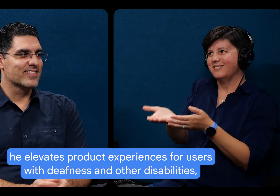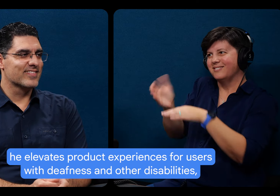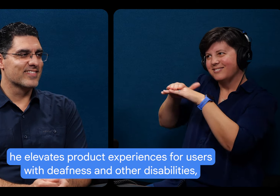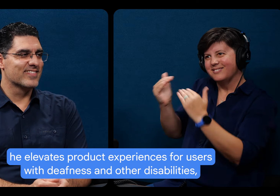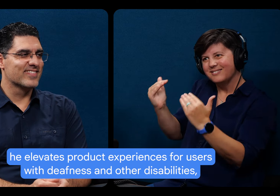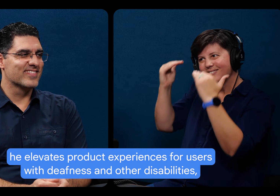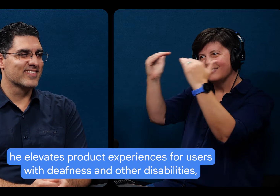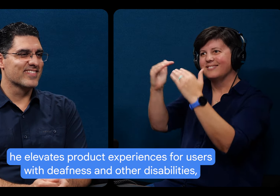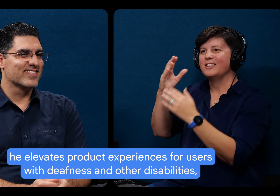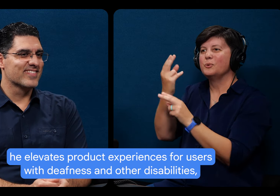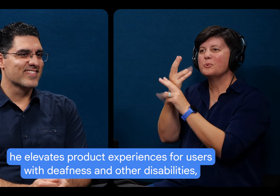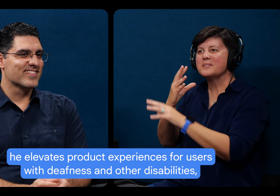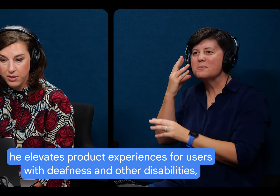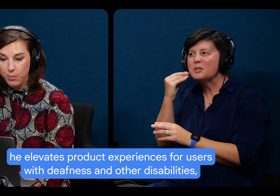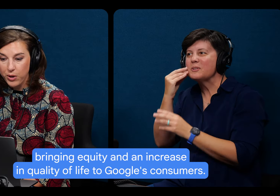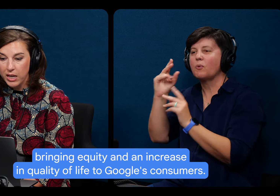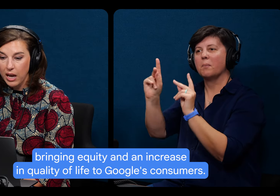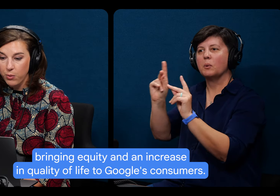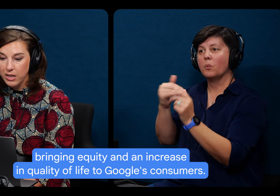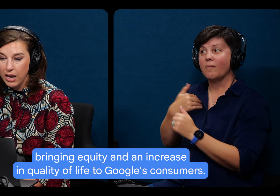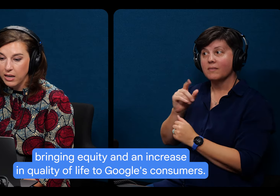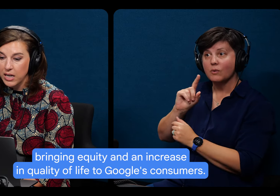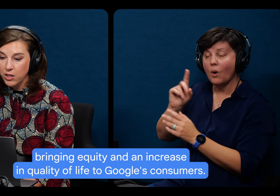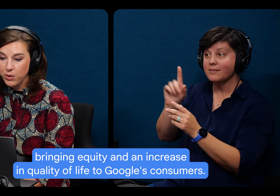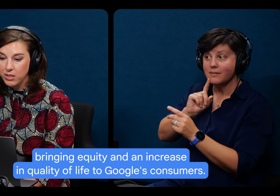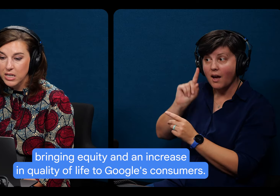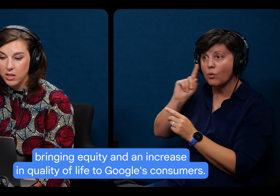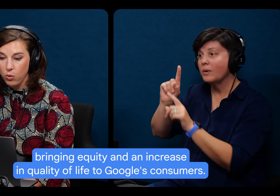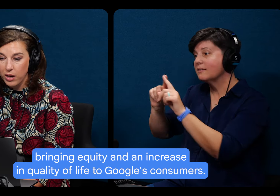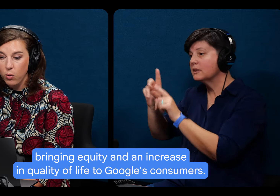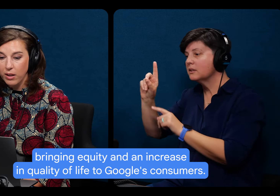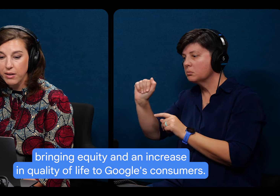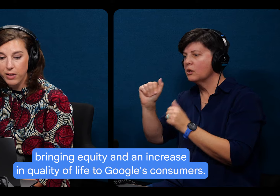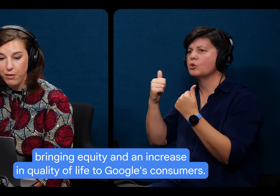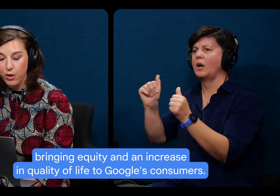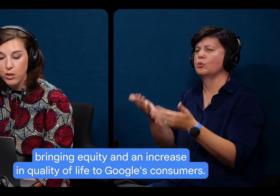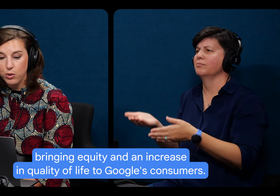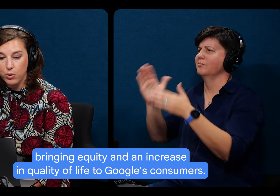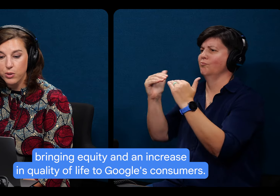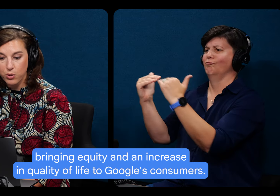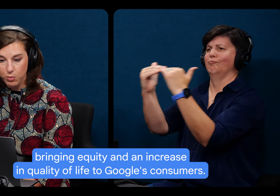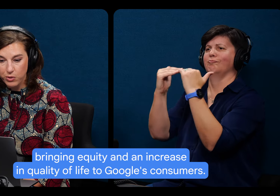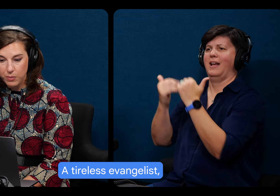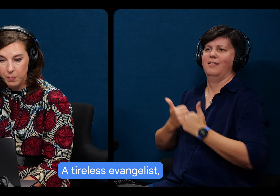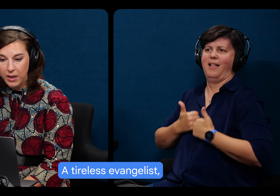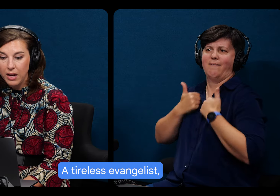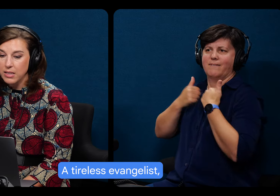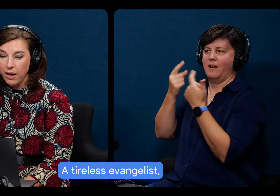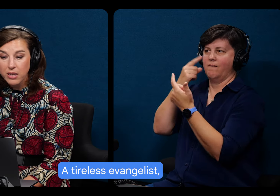users with deafness and other disabilities, bringing equity and an increase in quality of life to Google's consumers.